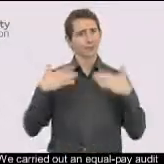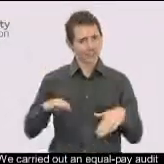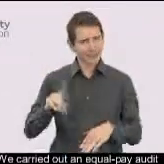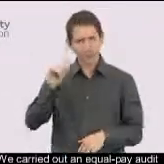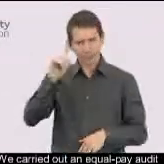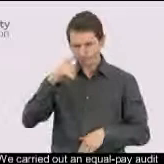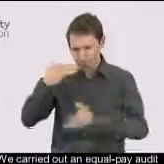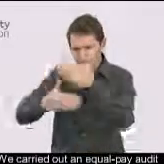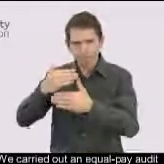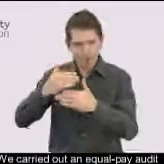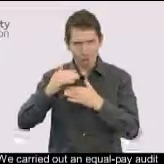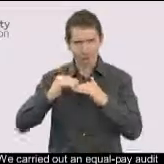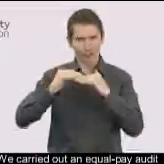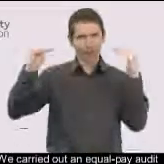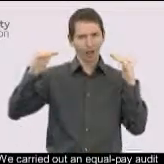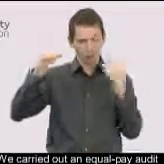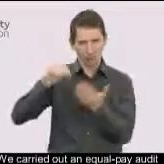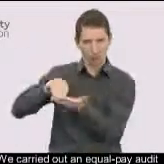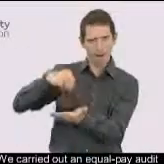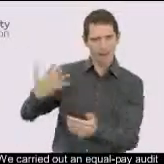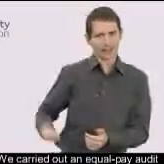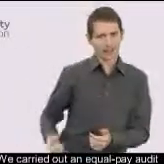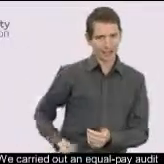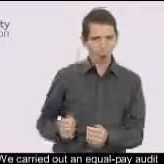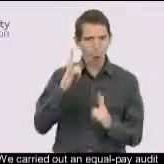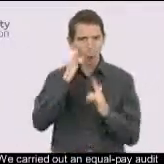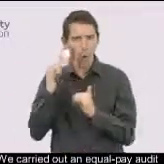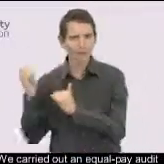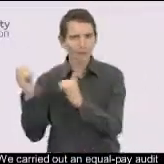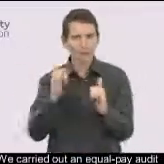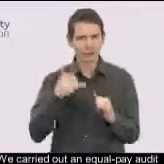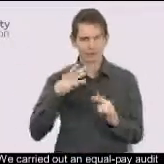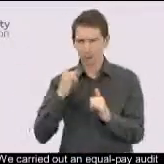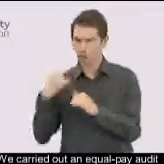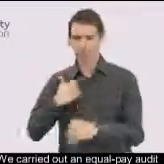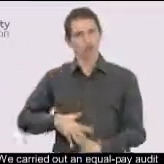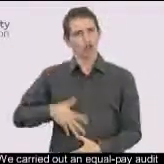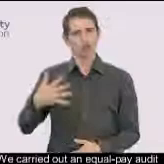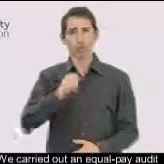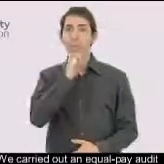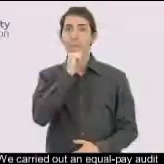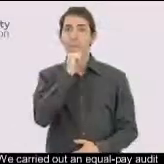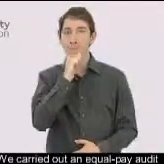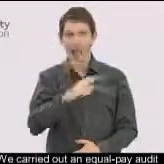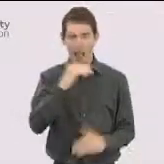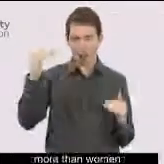We carried out an equal pay audit to stop men from being paid more than women who are doing a similar job,